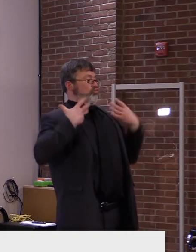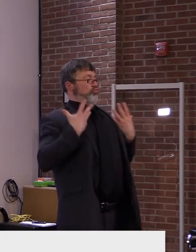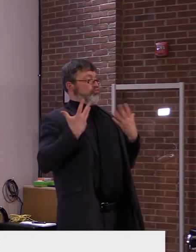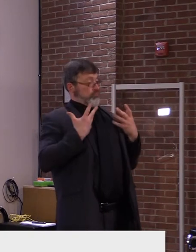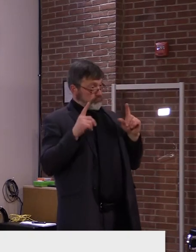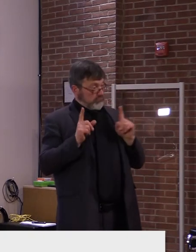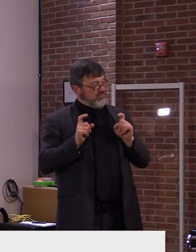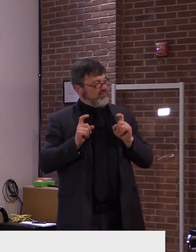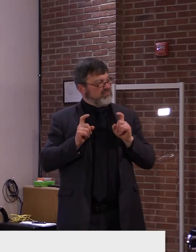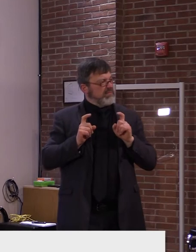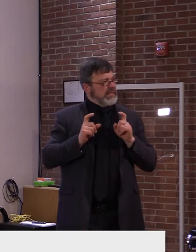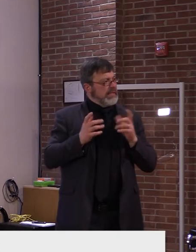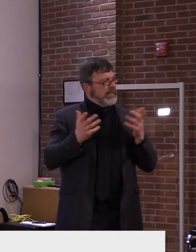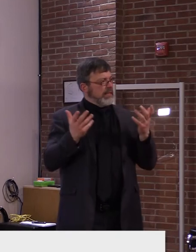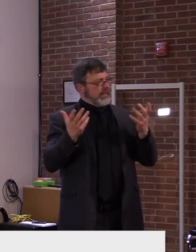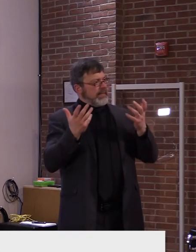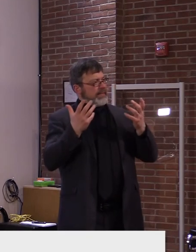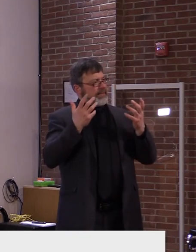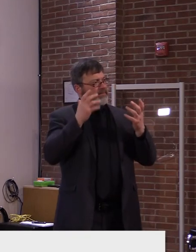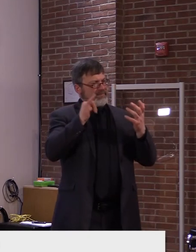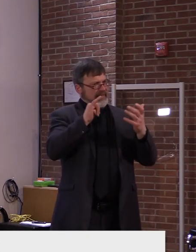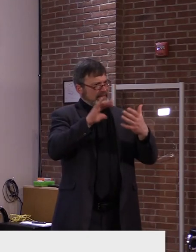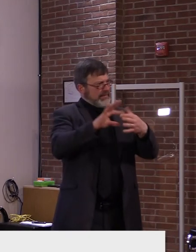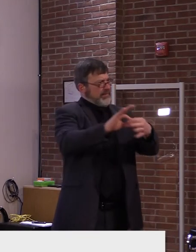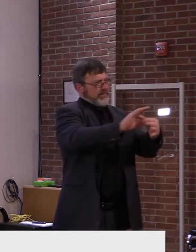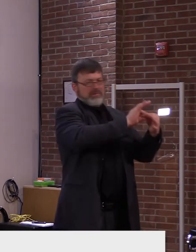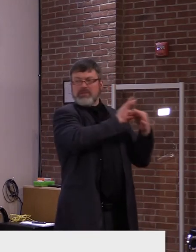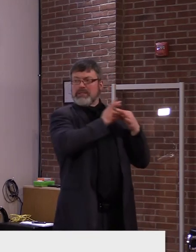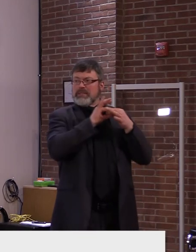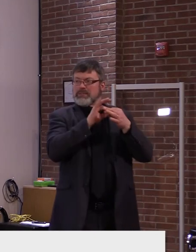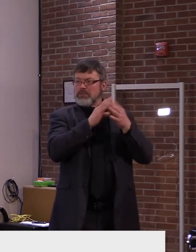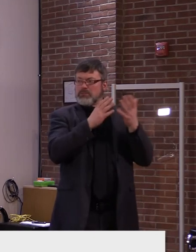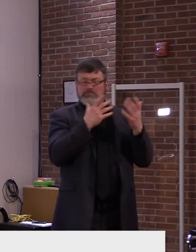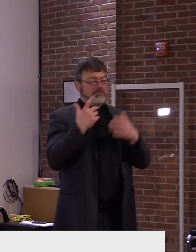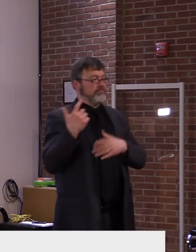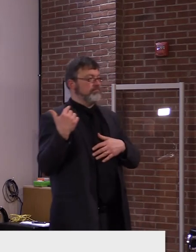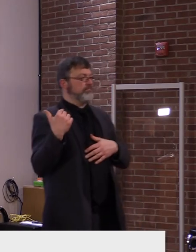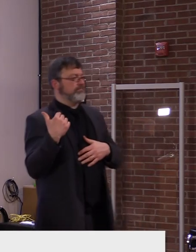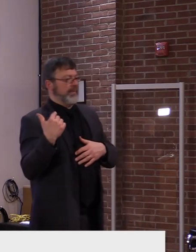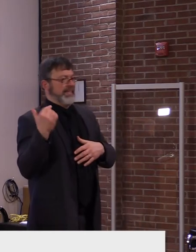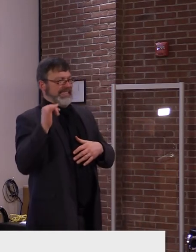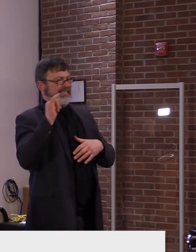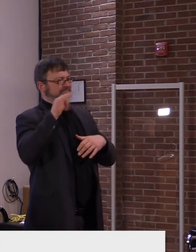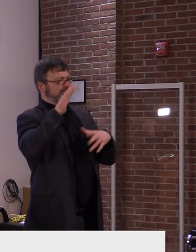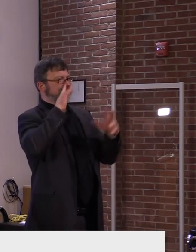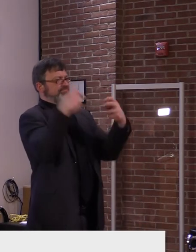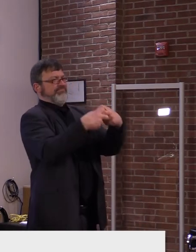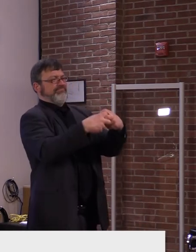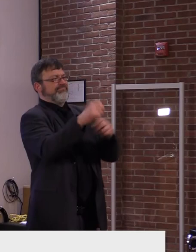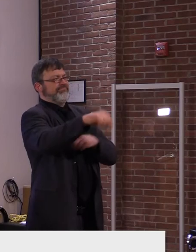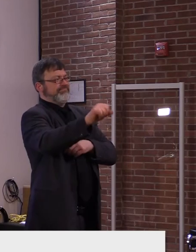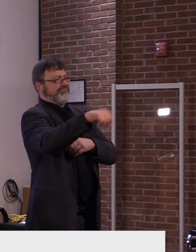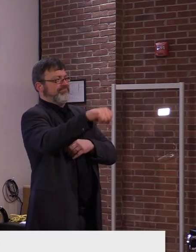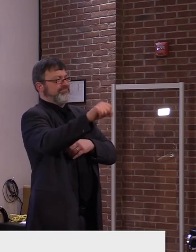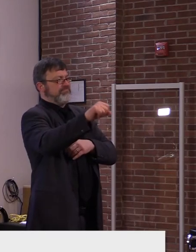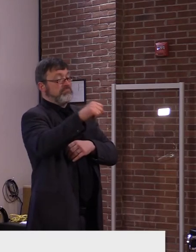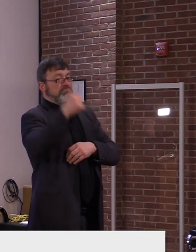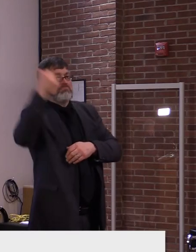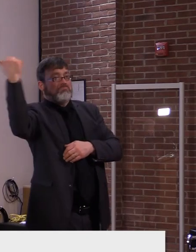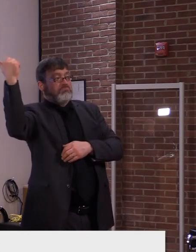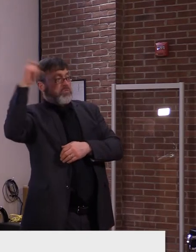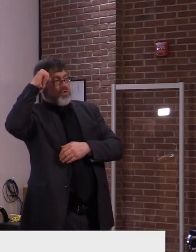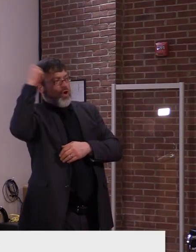coordinated? And the governor has mentioned this, there is concern across the nation with governors,